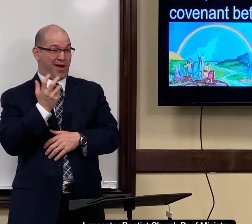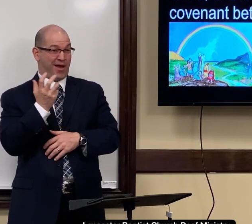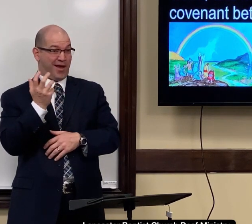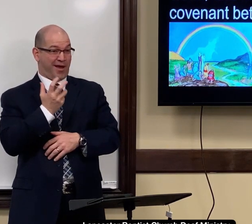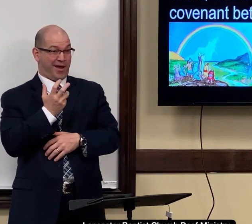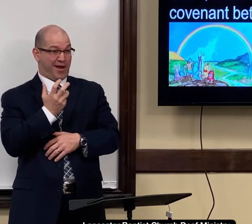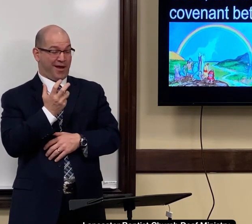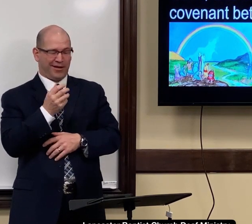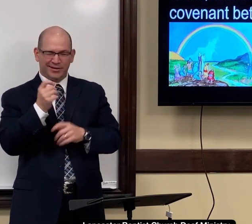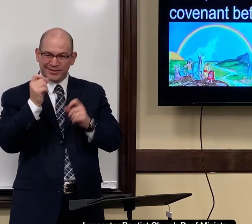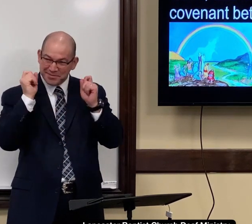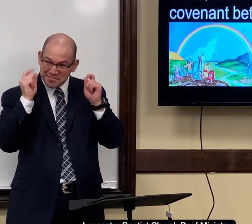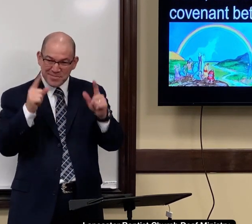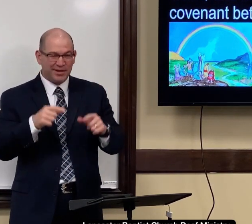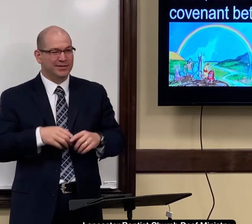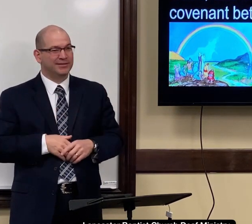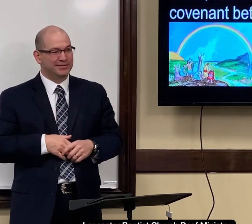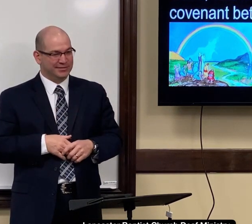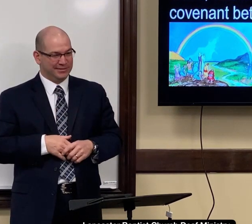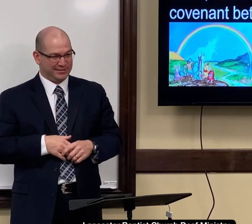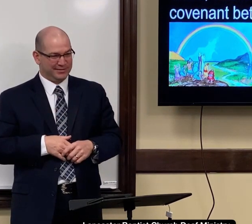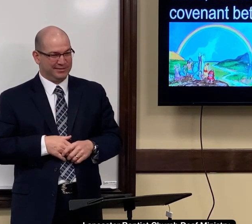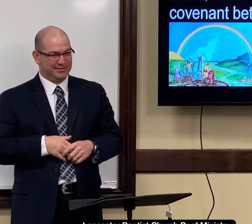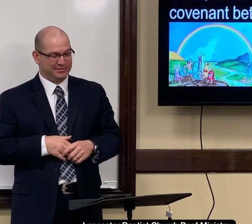That was amazing. I was so surprised.